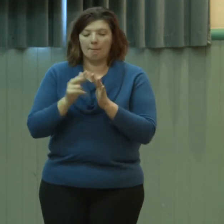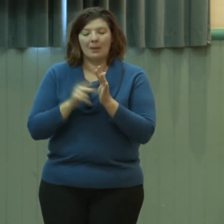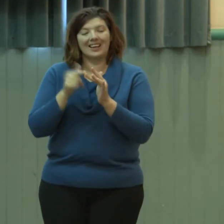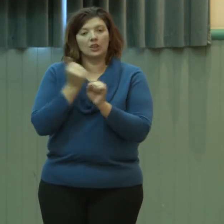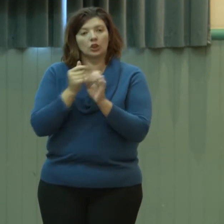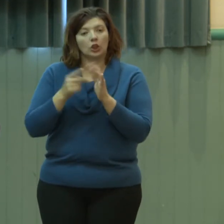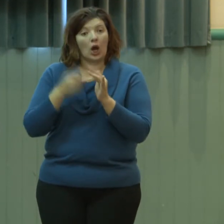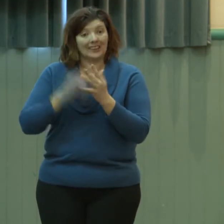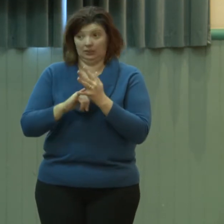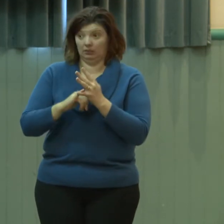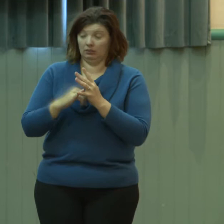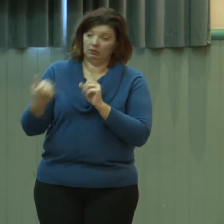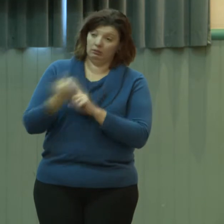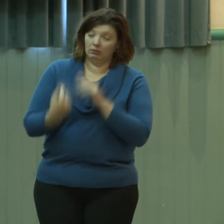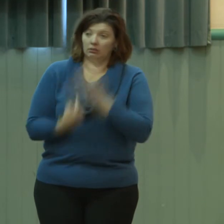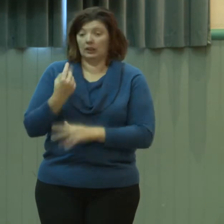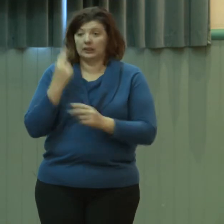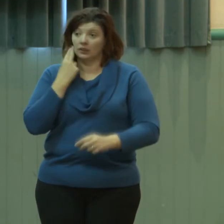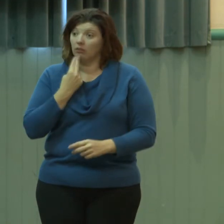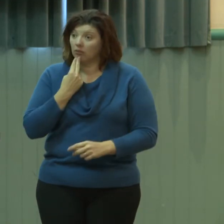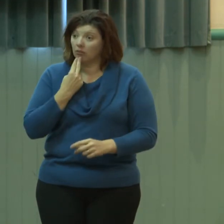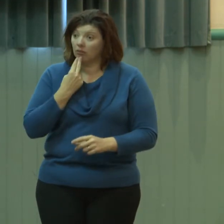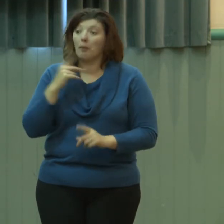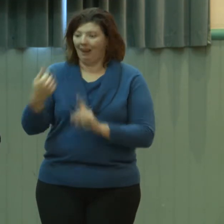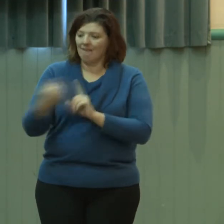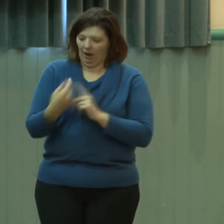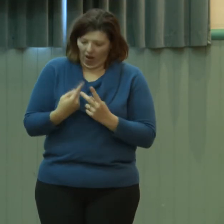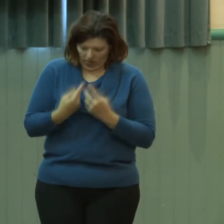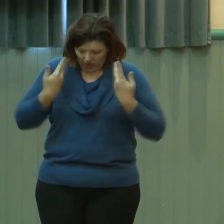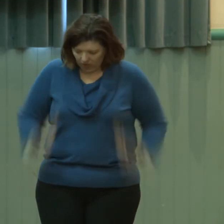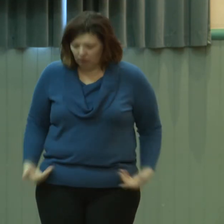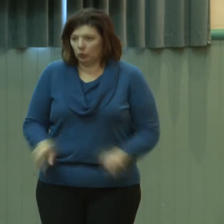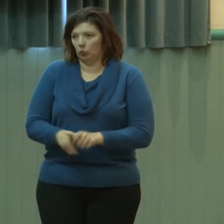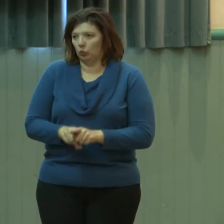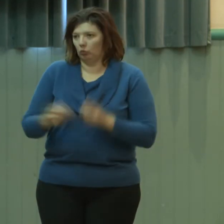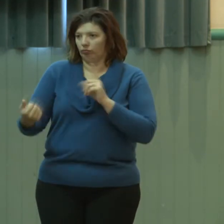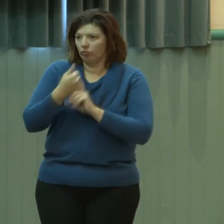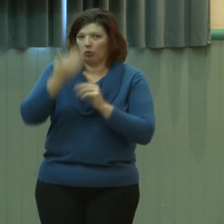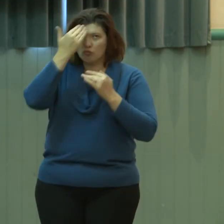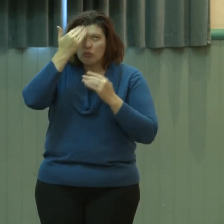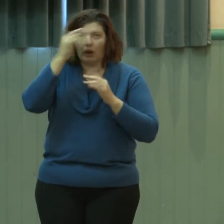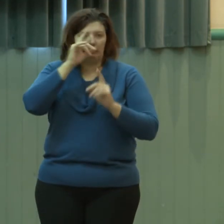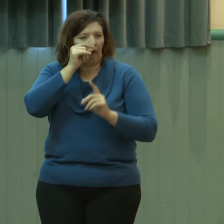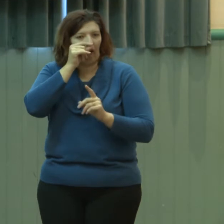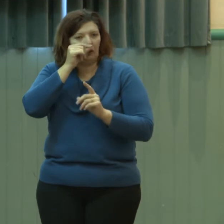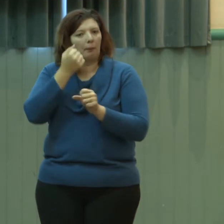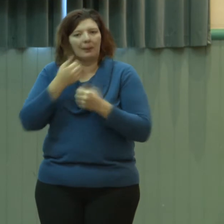affect the apparatus of the hearing, it affects all sorts of other bits of your brain, and that's going to affect you maybe in terms of